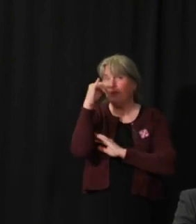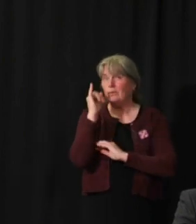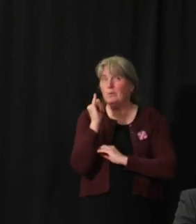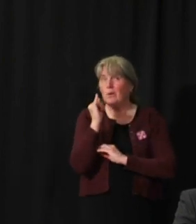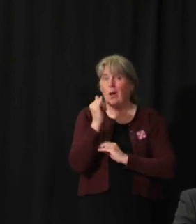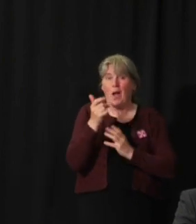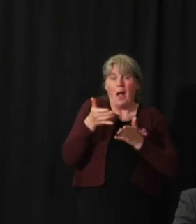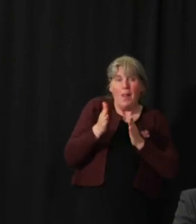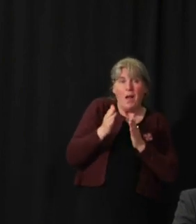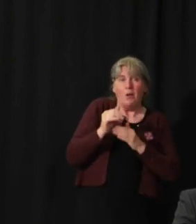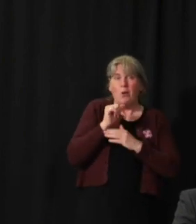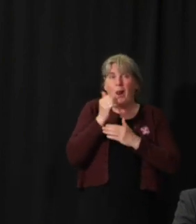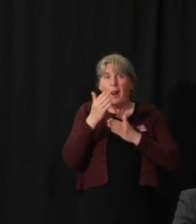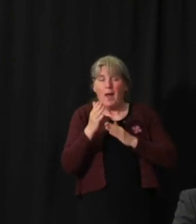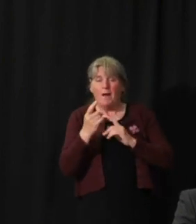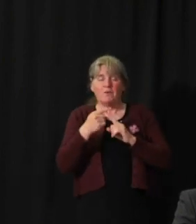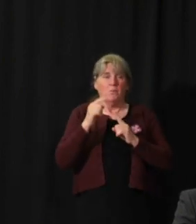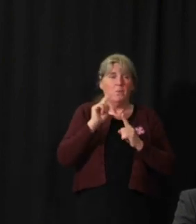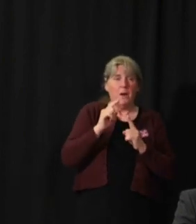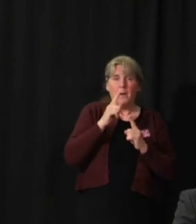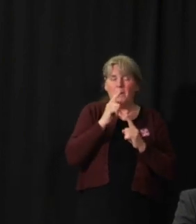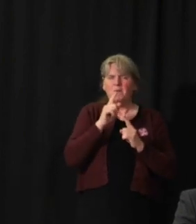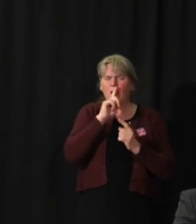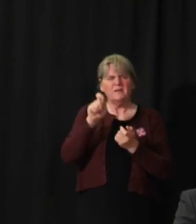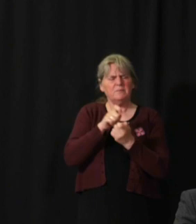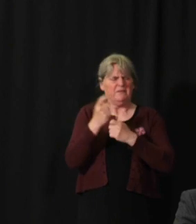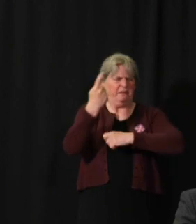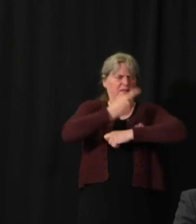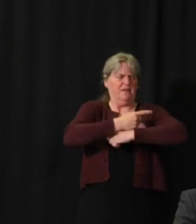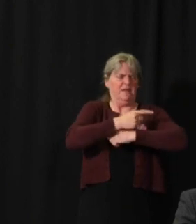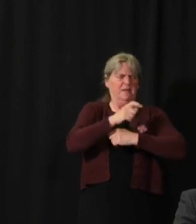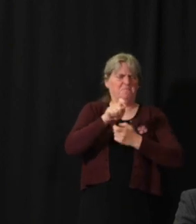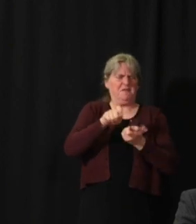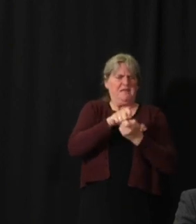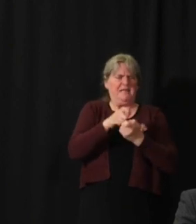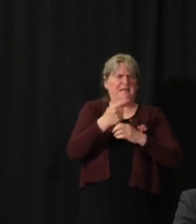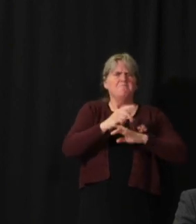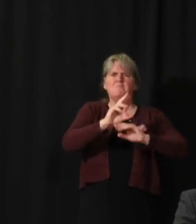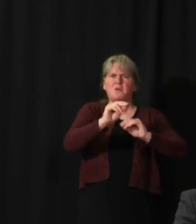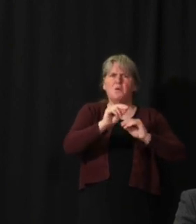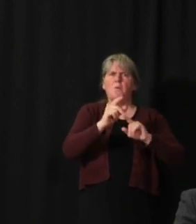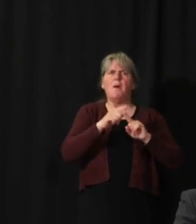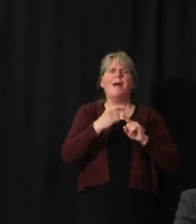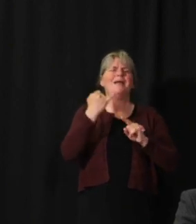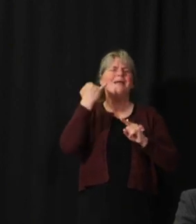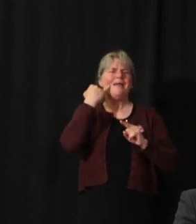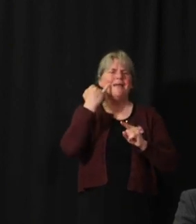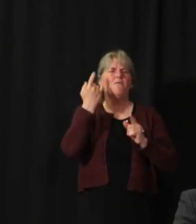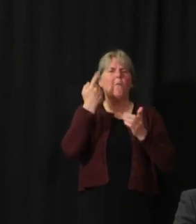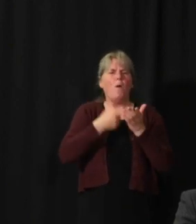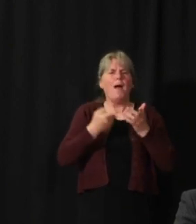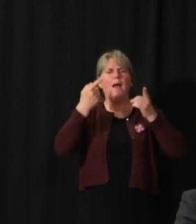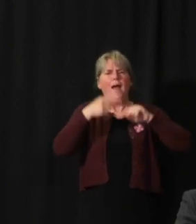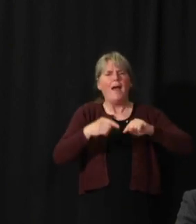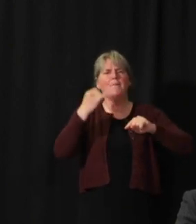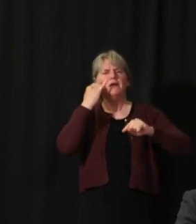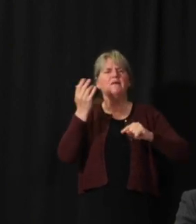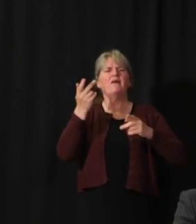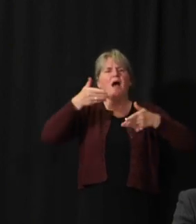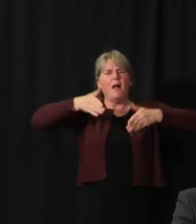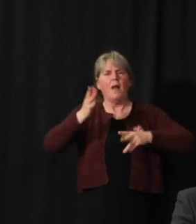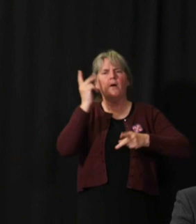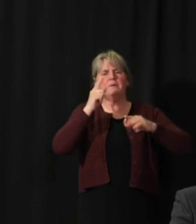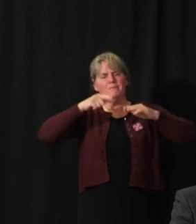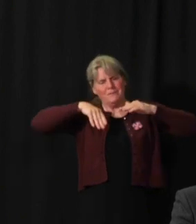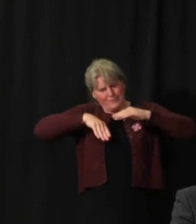so it's not so much of looking at a time span, it's looking at the, what would the result be? And that might be a result over the